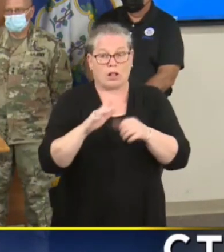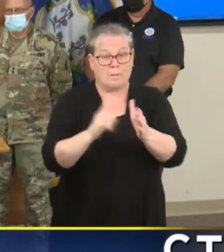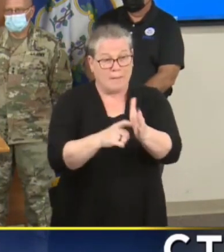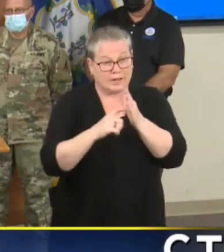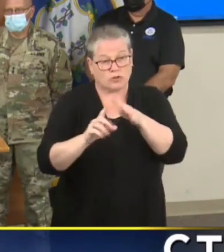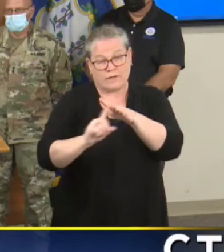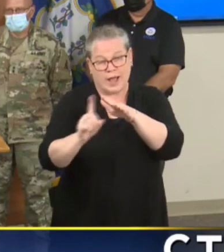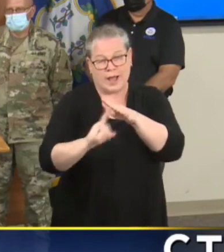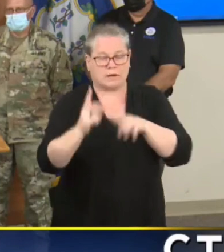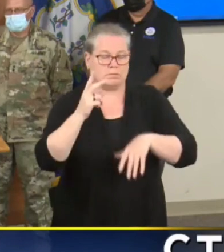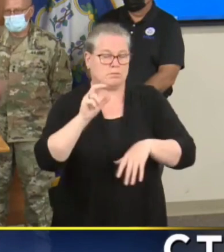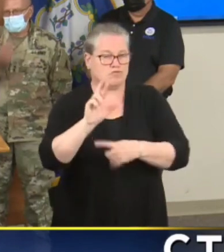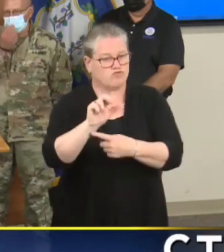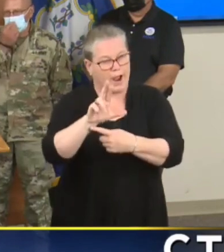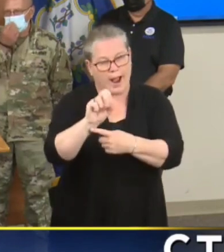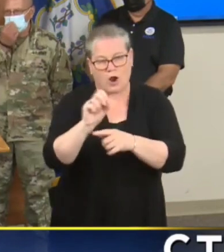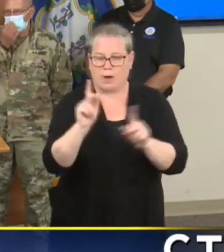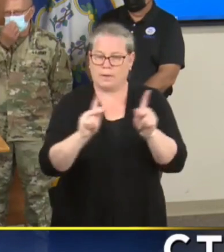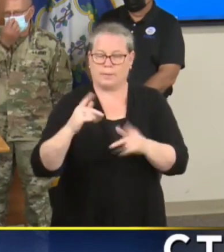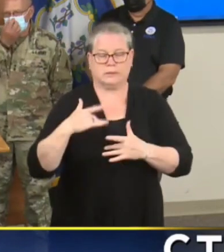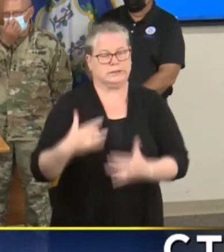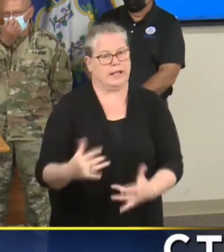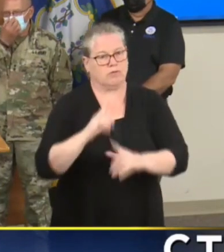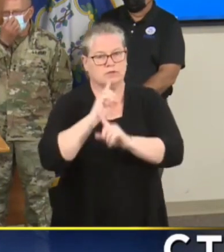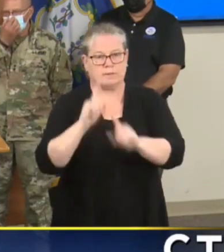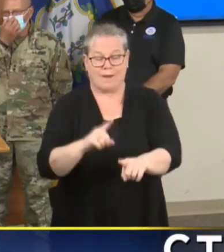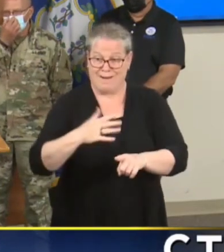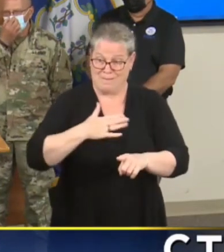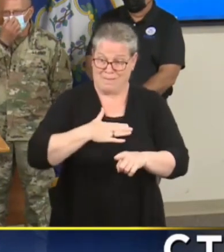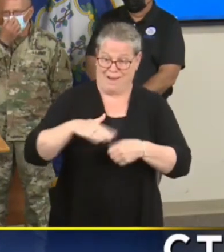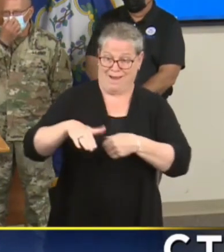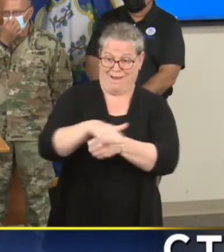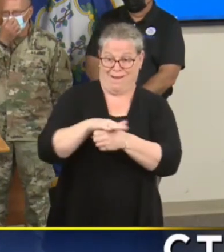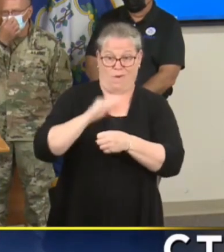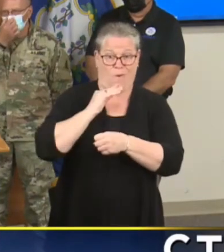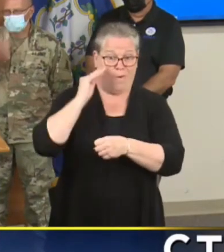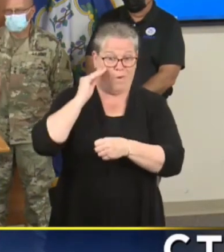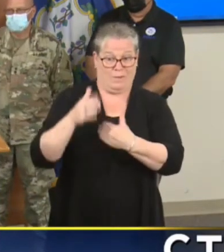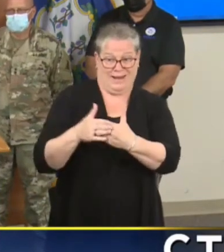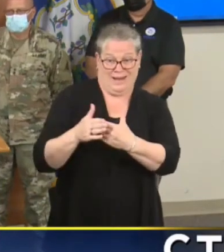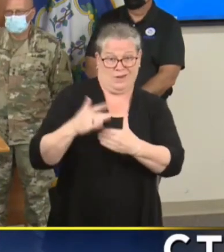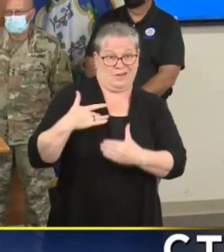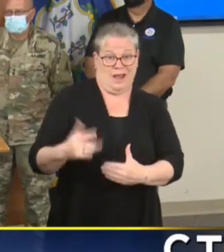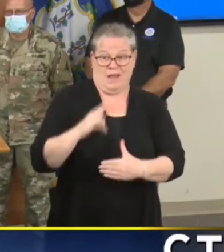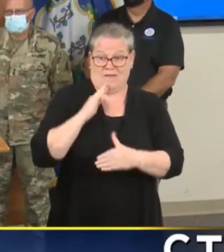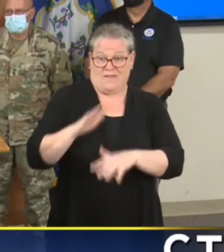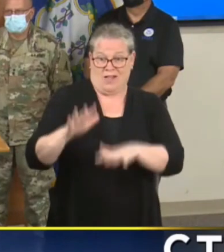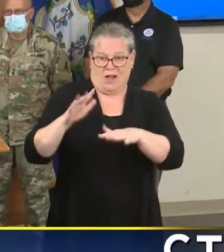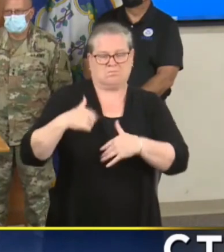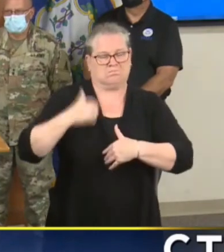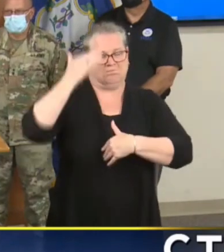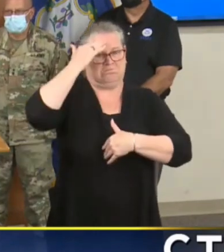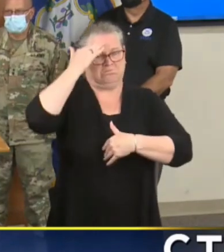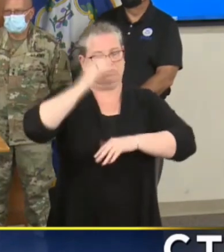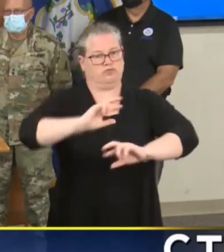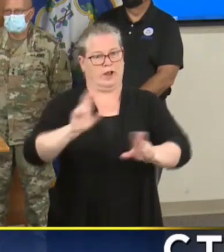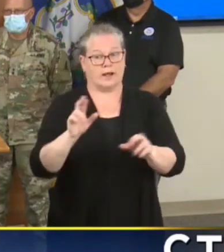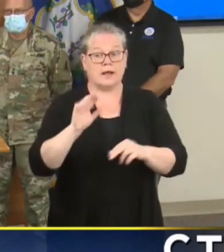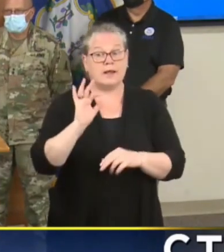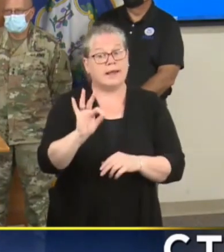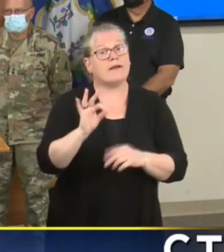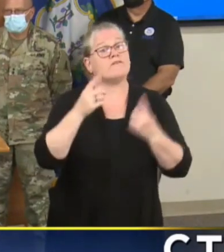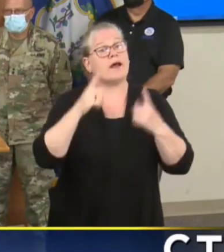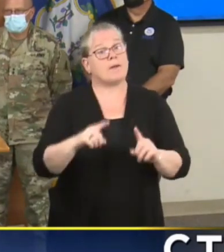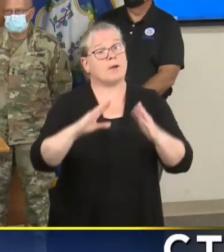People are usually very responsive. They're aware of whether or not they're in a flood zone. We stand ready as a state to assist if a